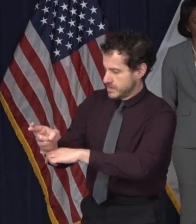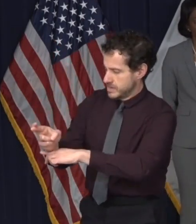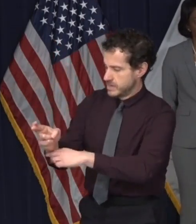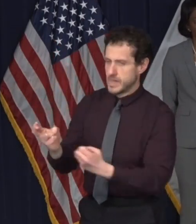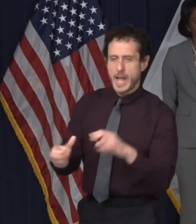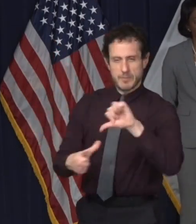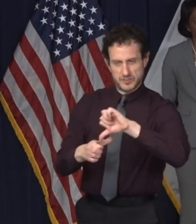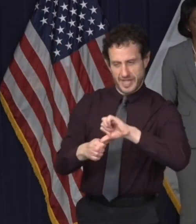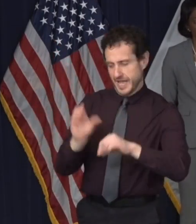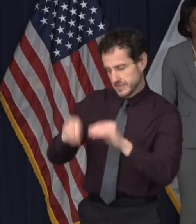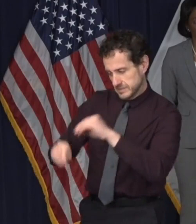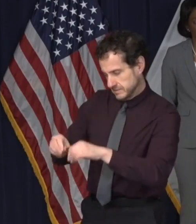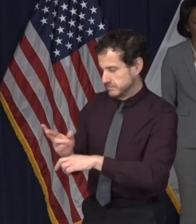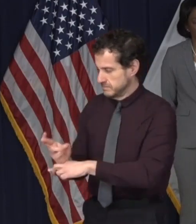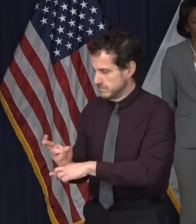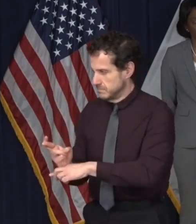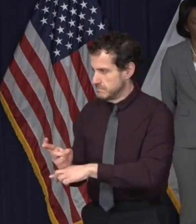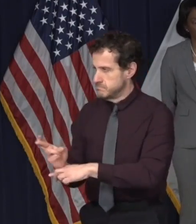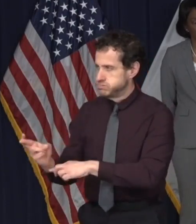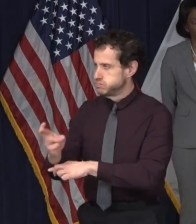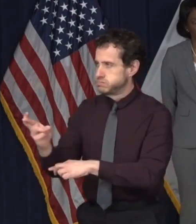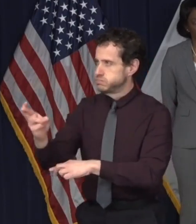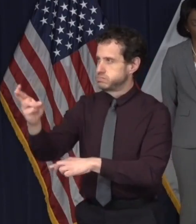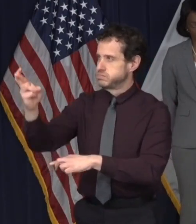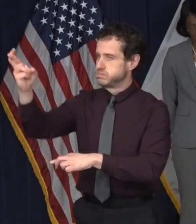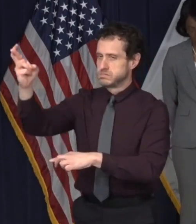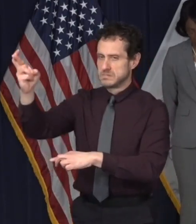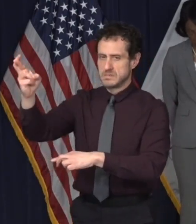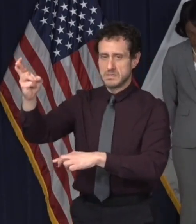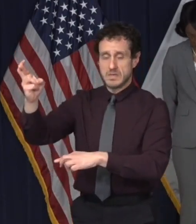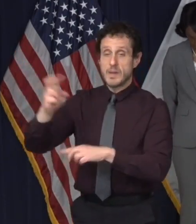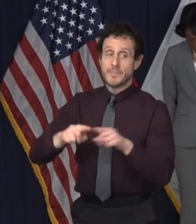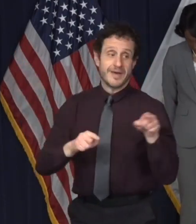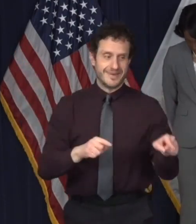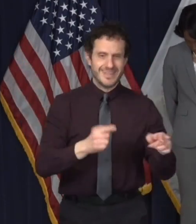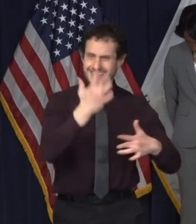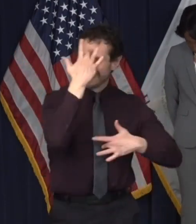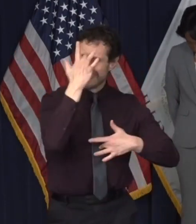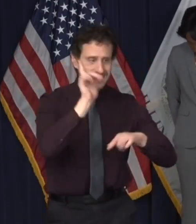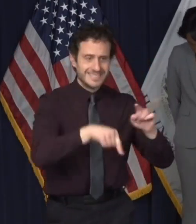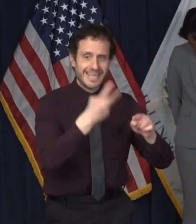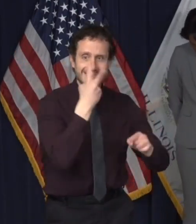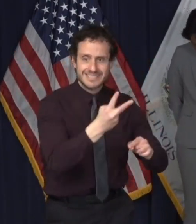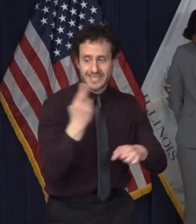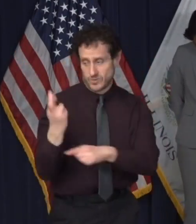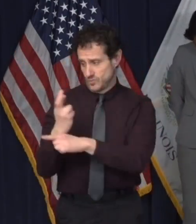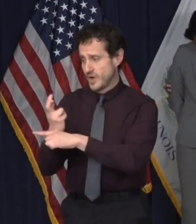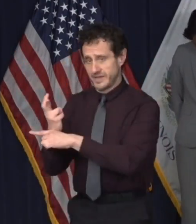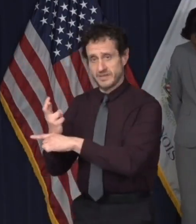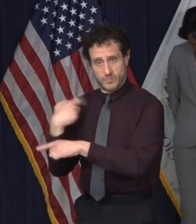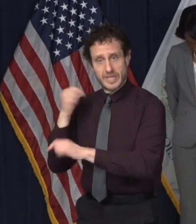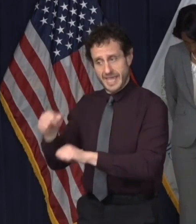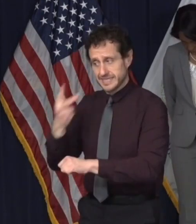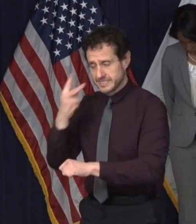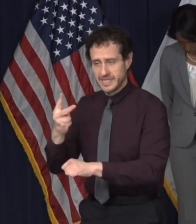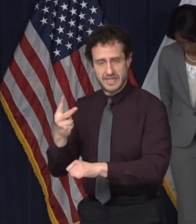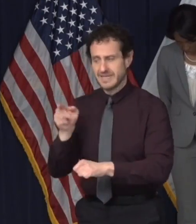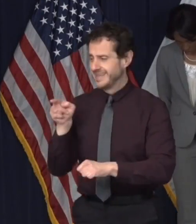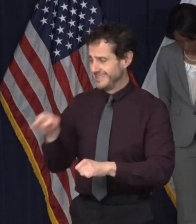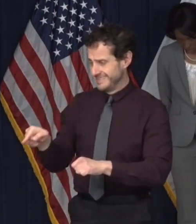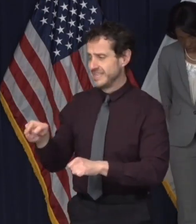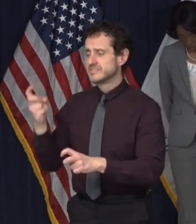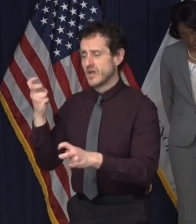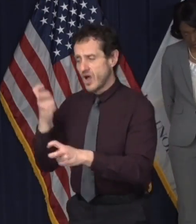fuel is on board the rocket. And you can't even see the rocket. Modeling an epidemic is not rocket science. It's harder.